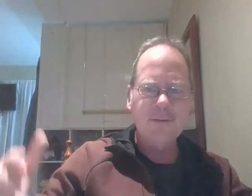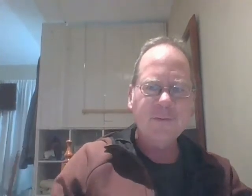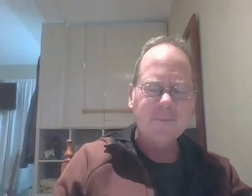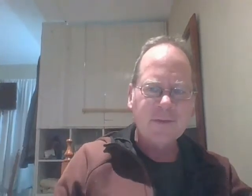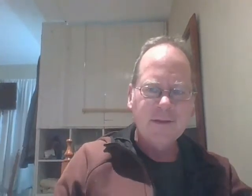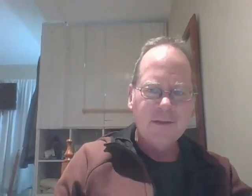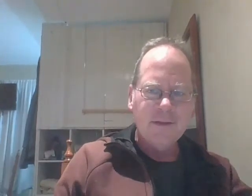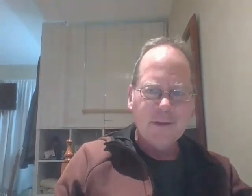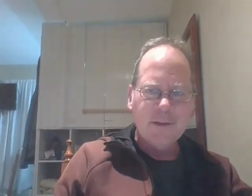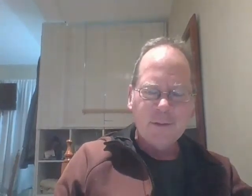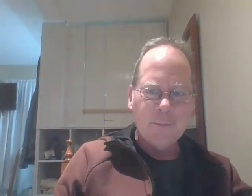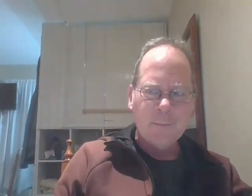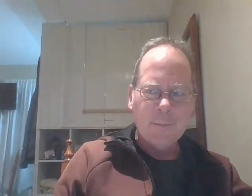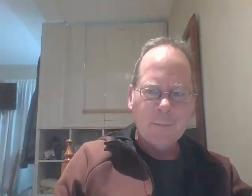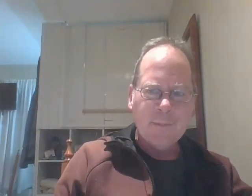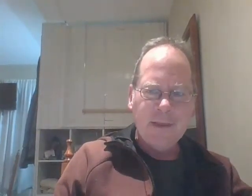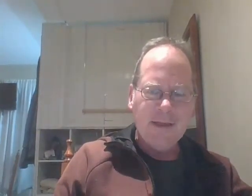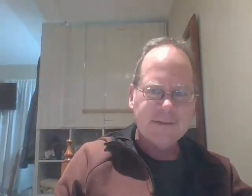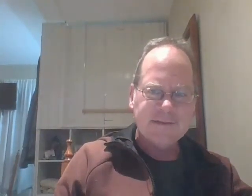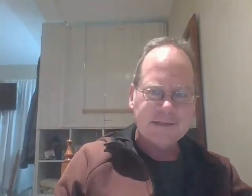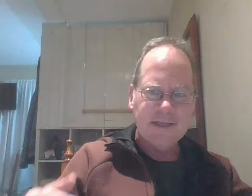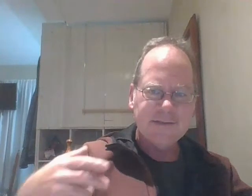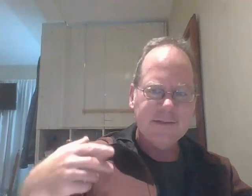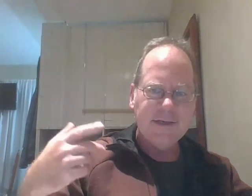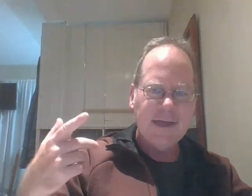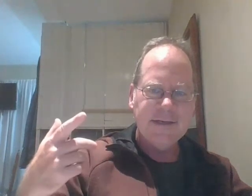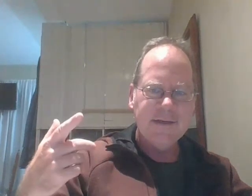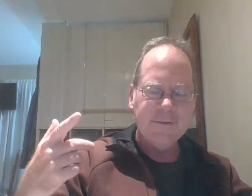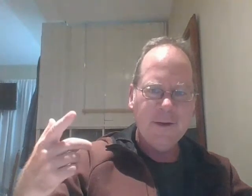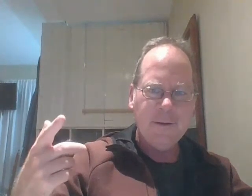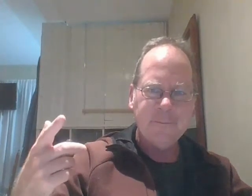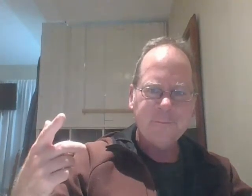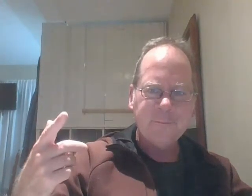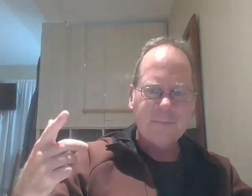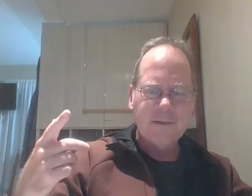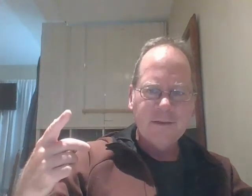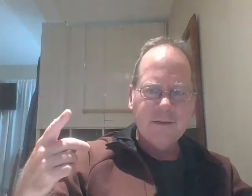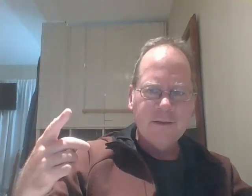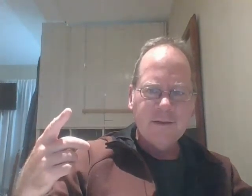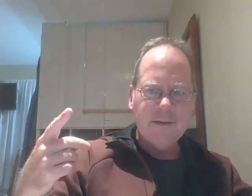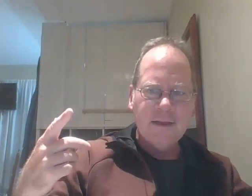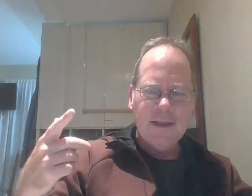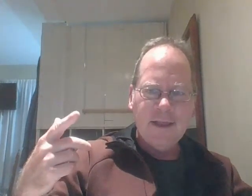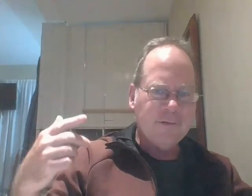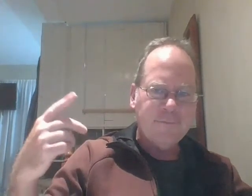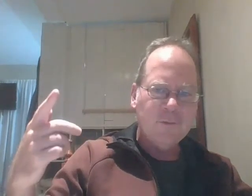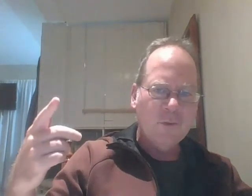as a suggestion an idea um having a few gold